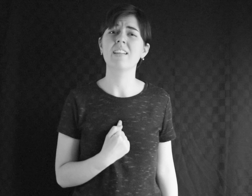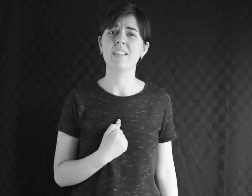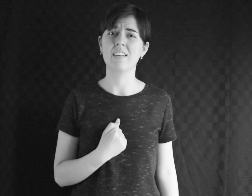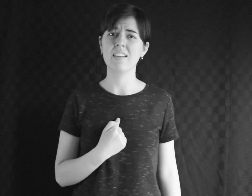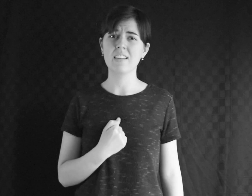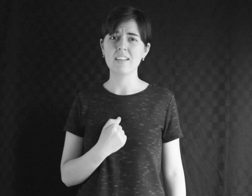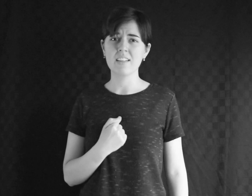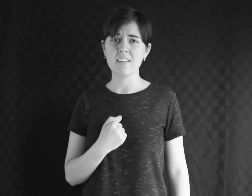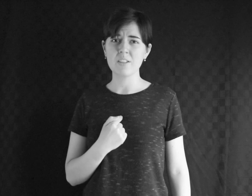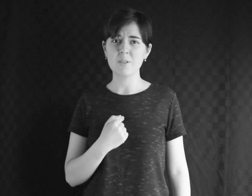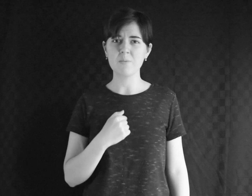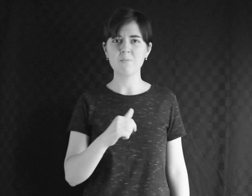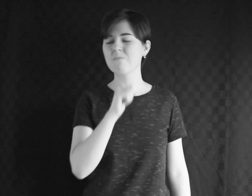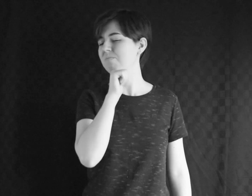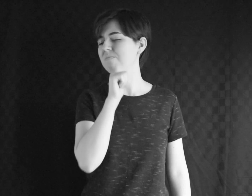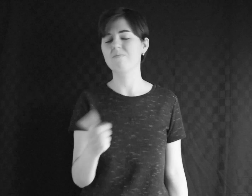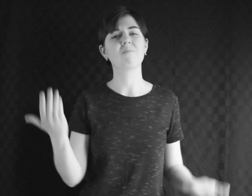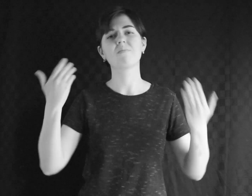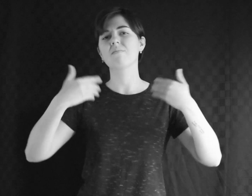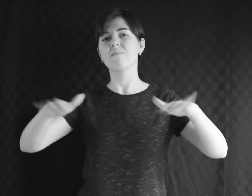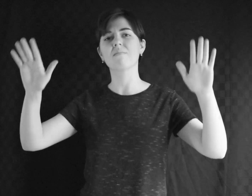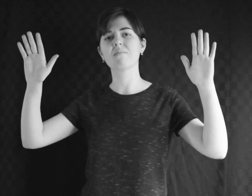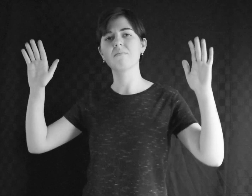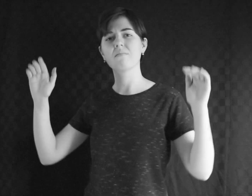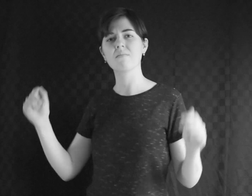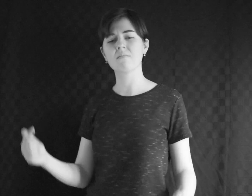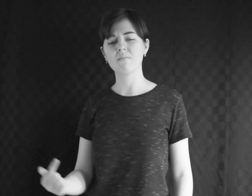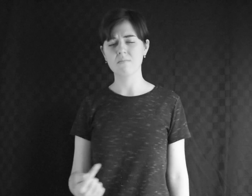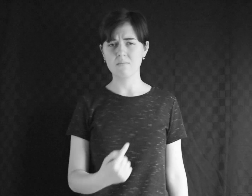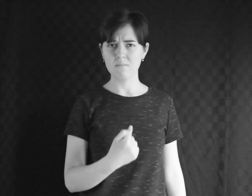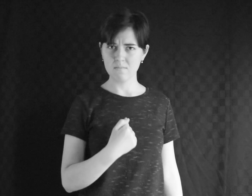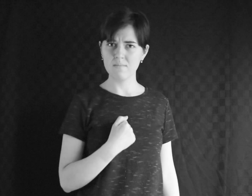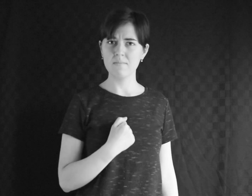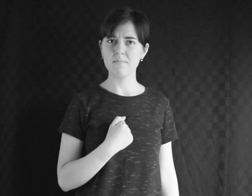So don't give up on me